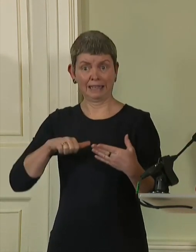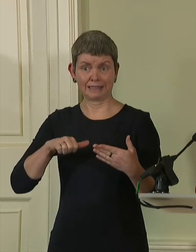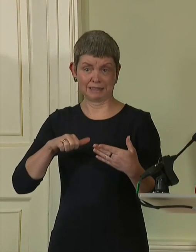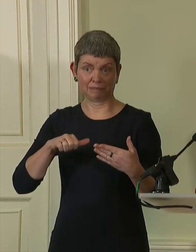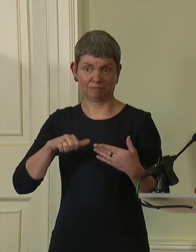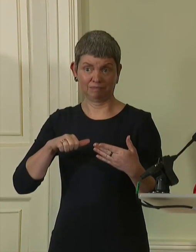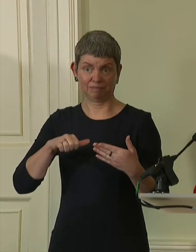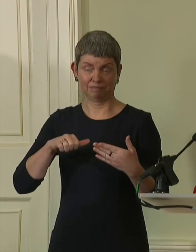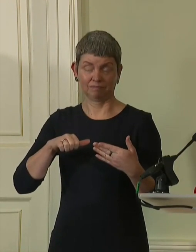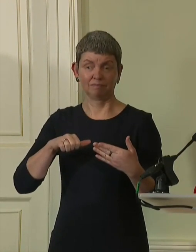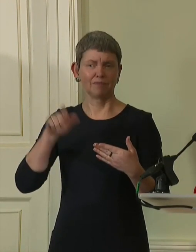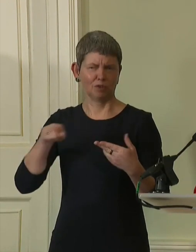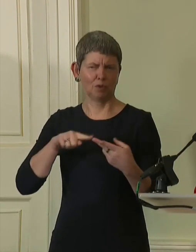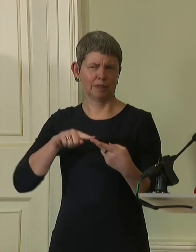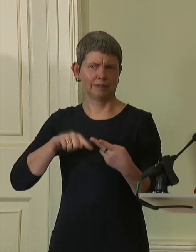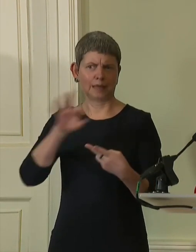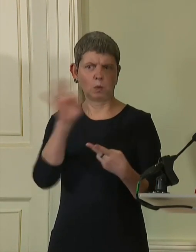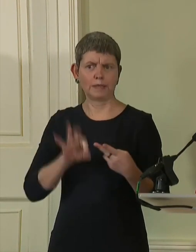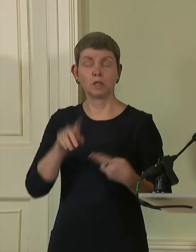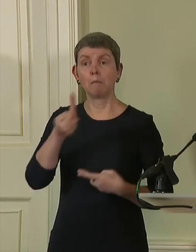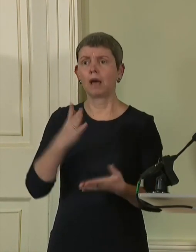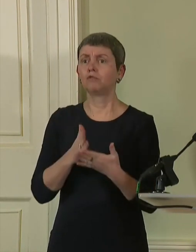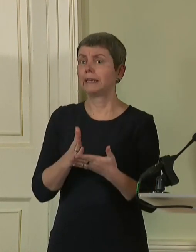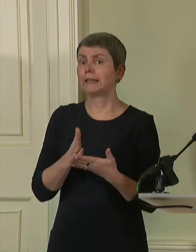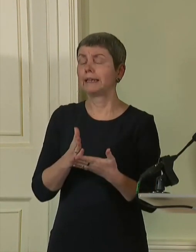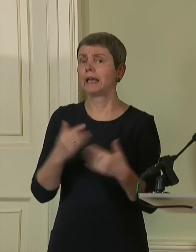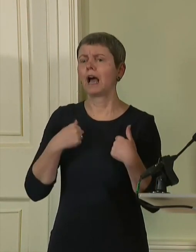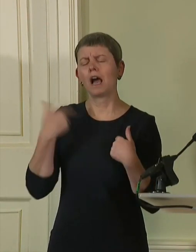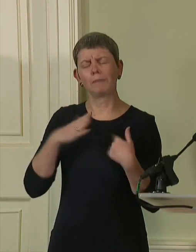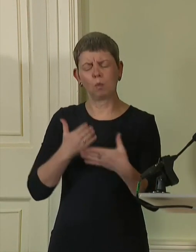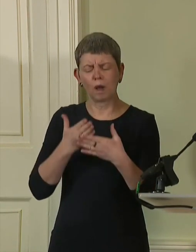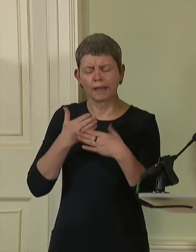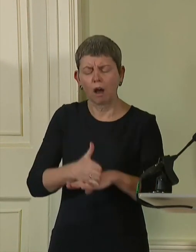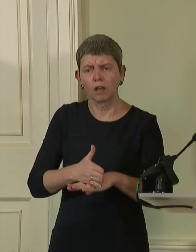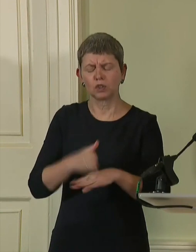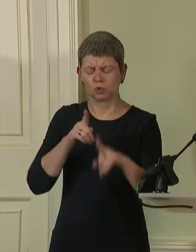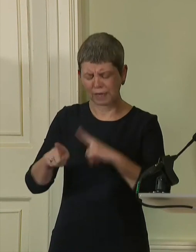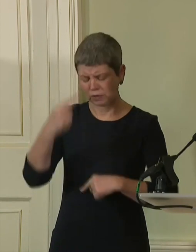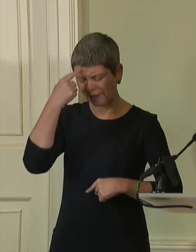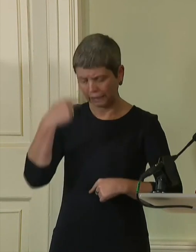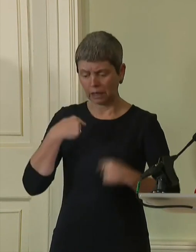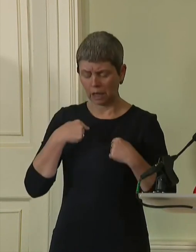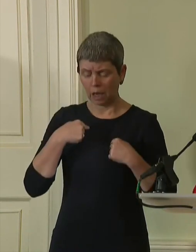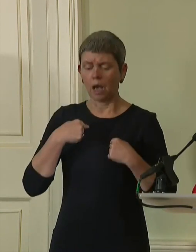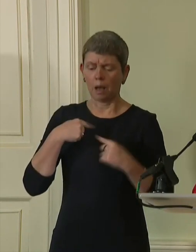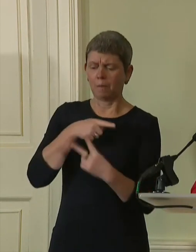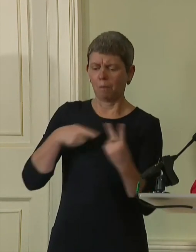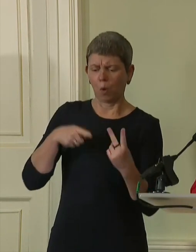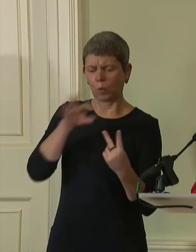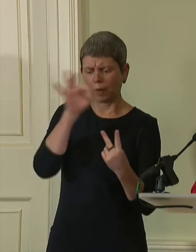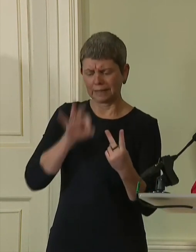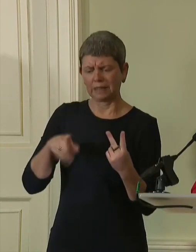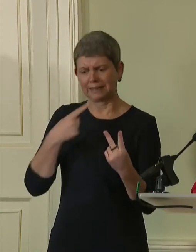But in truth I have been having to work harder in recent times to convince myself that the answer to either of